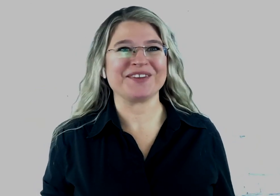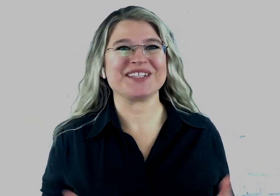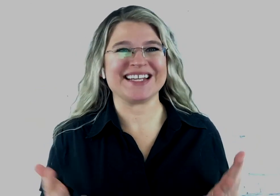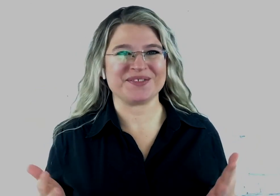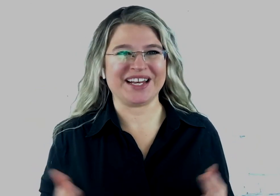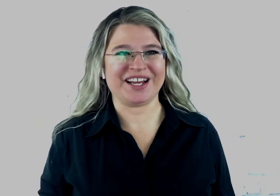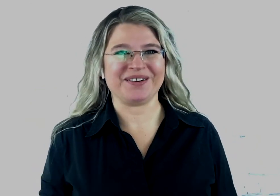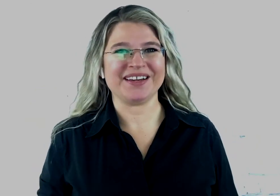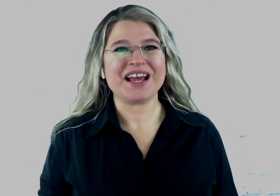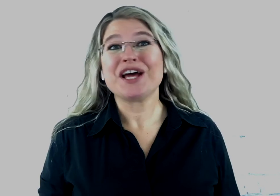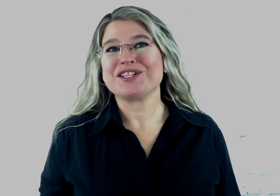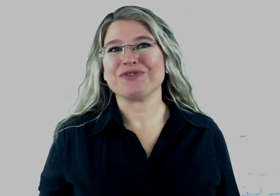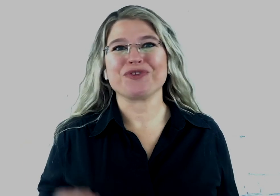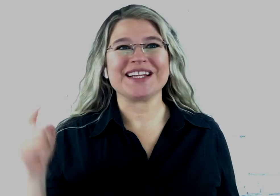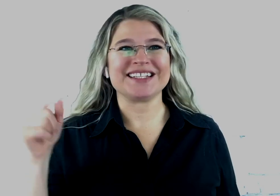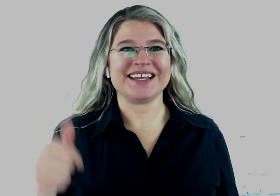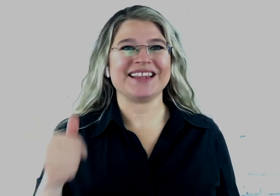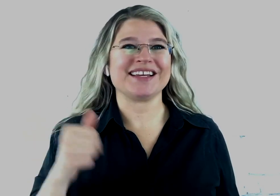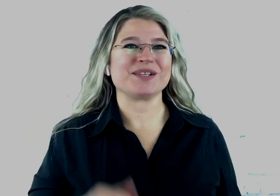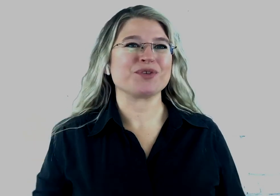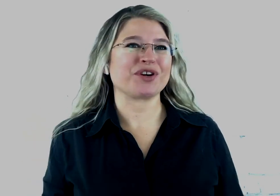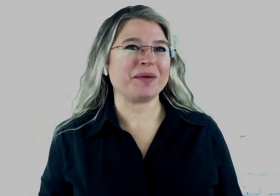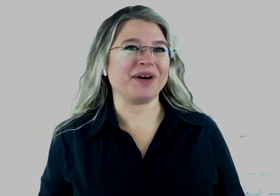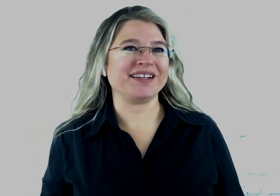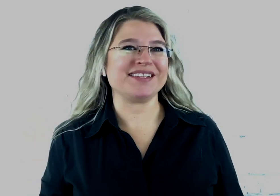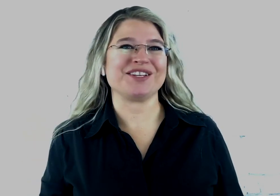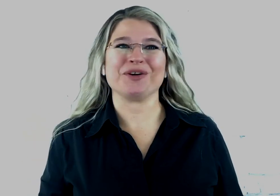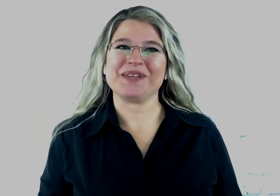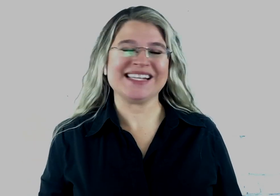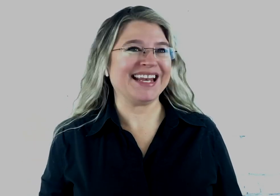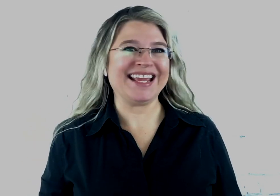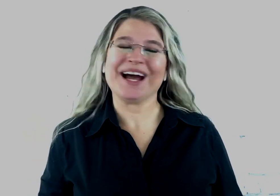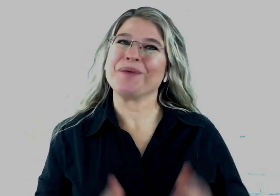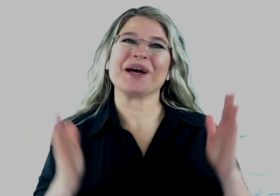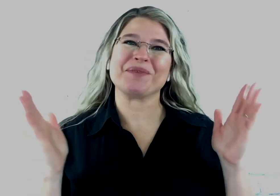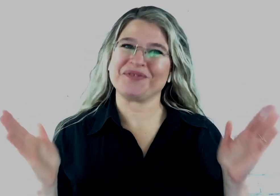today's video. Don't forget to hit that subscribe button so you don't miss any upcoming videos.